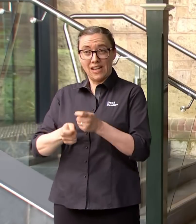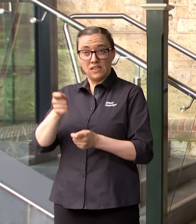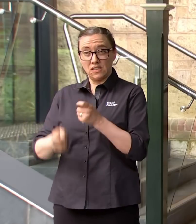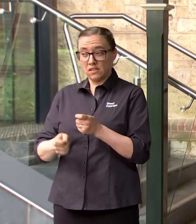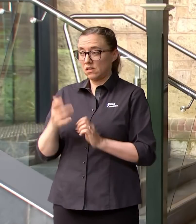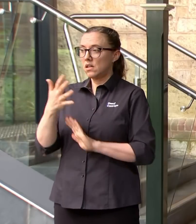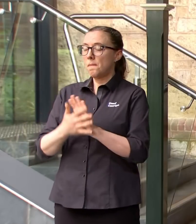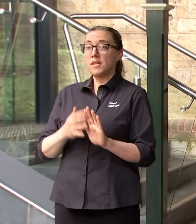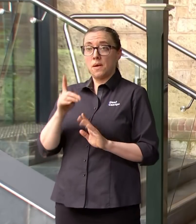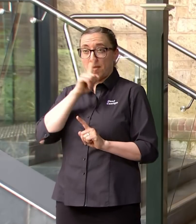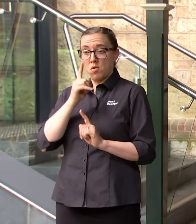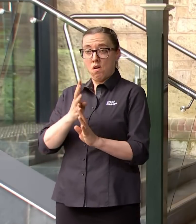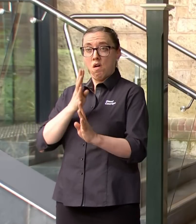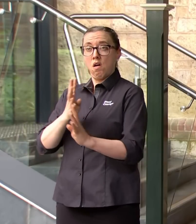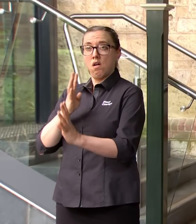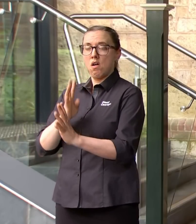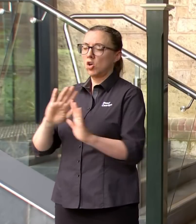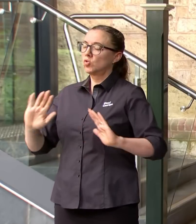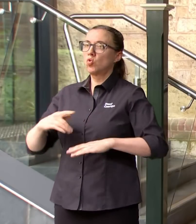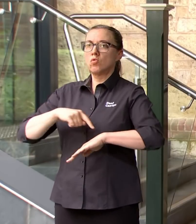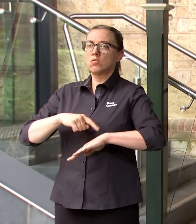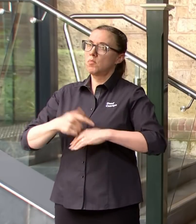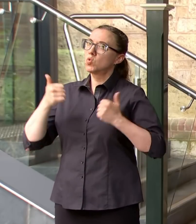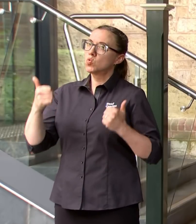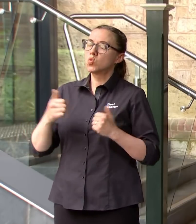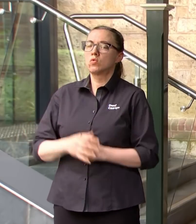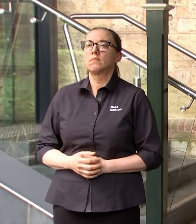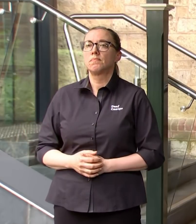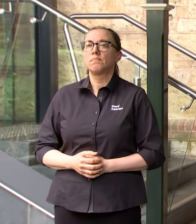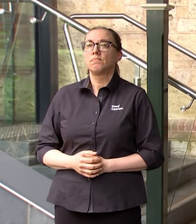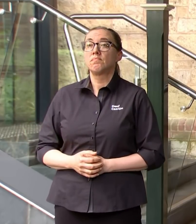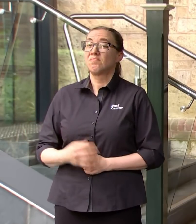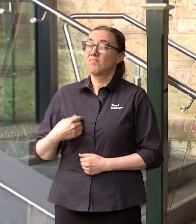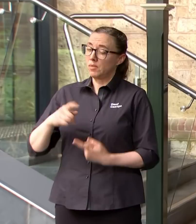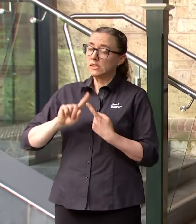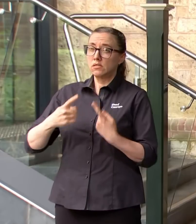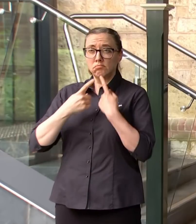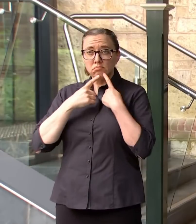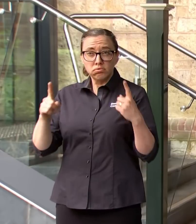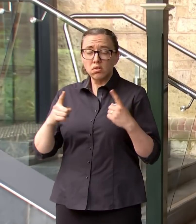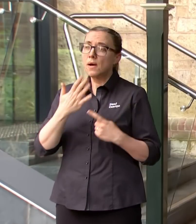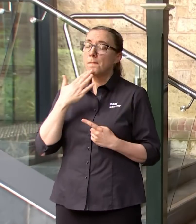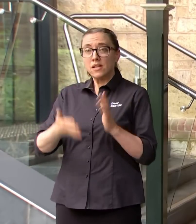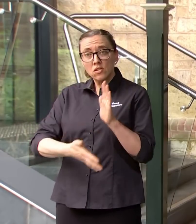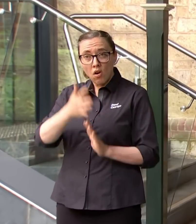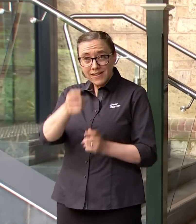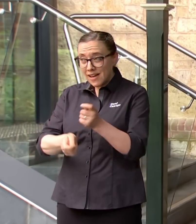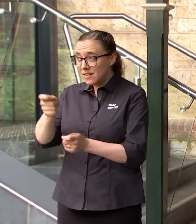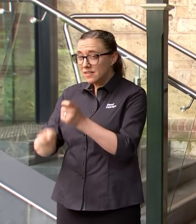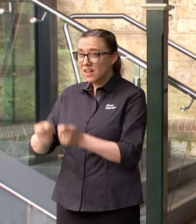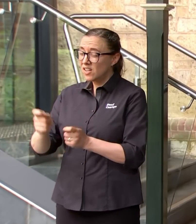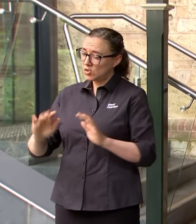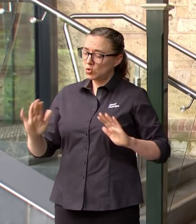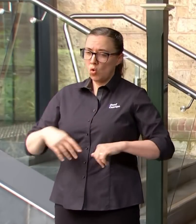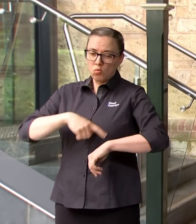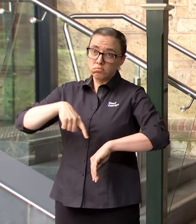waiting times. My strong message today is that there are still short waiting times in I think every site